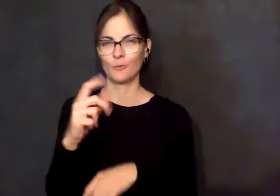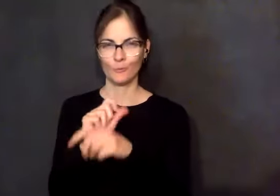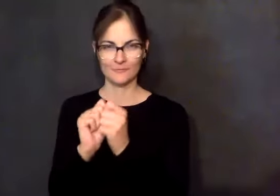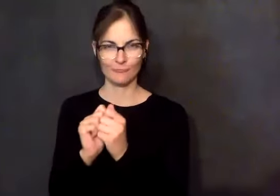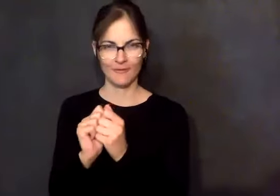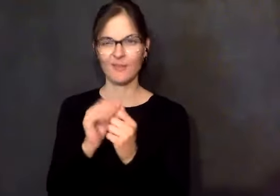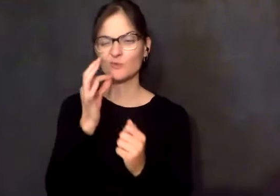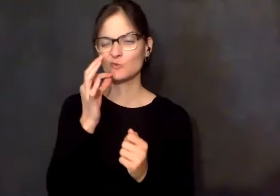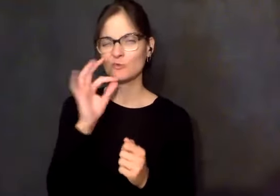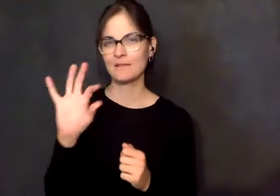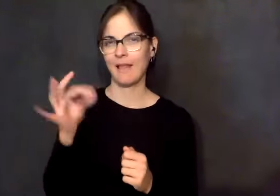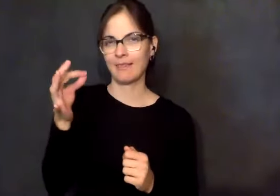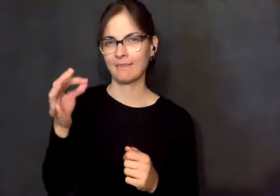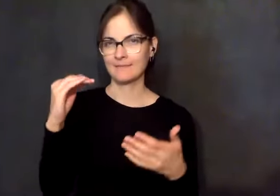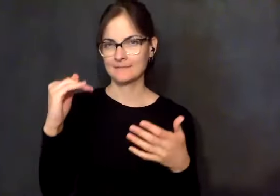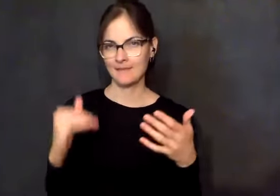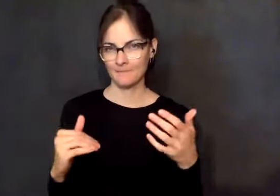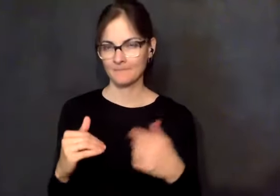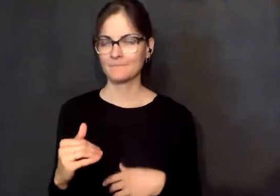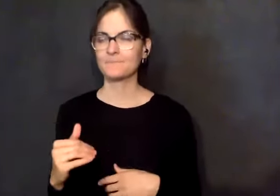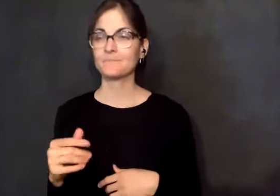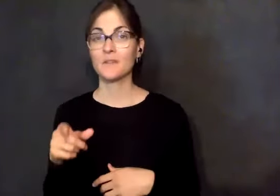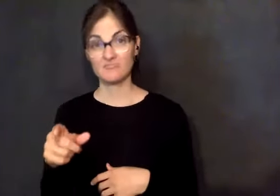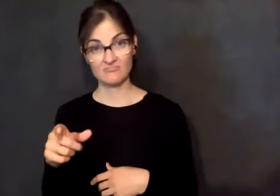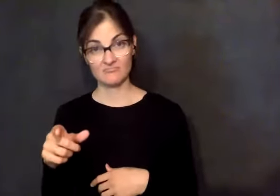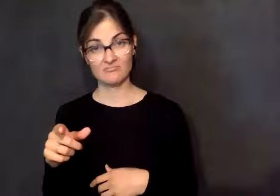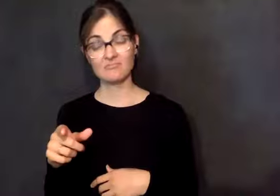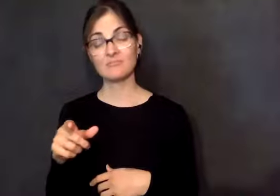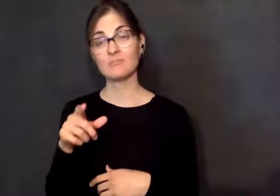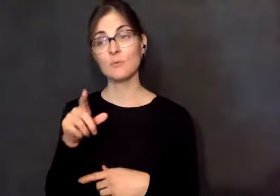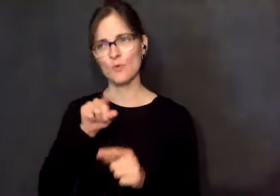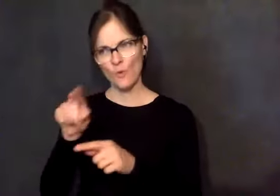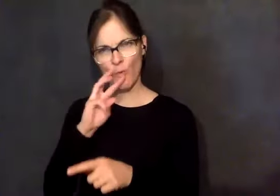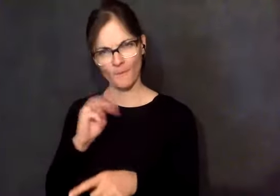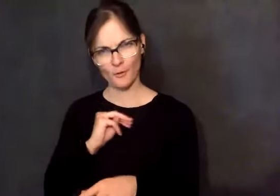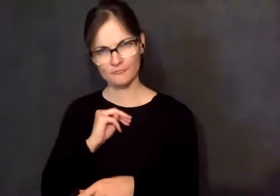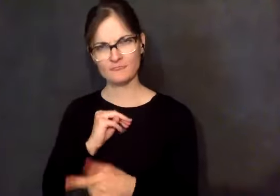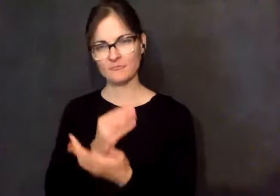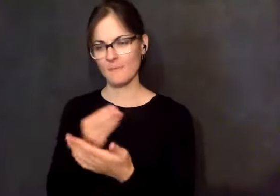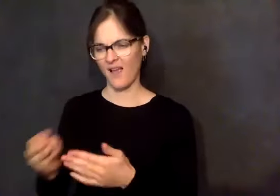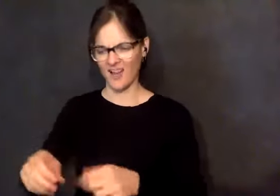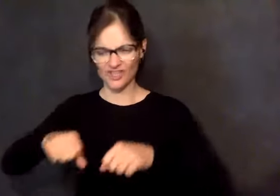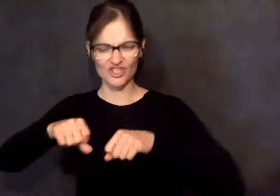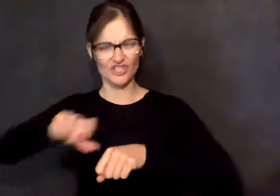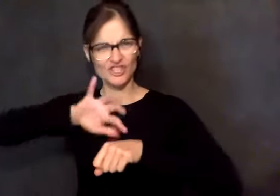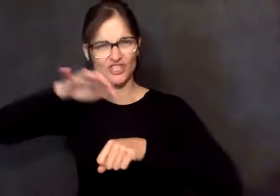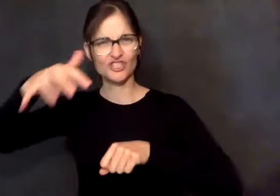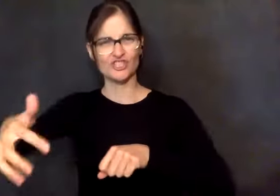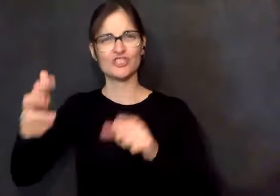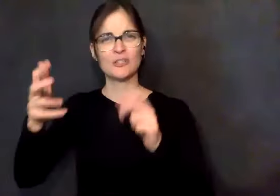buy yourself a shopping cart full of basketballs, go to your school, old school, and give them to the school.